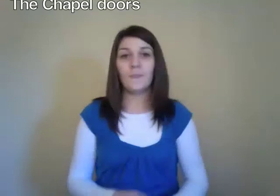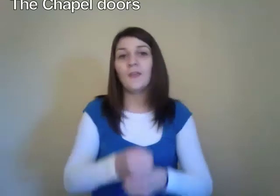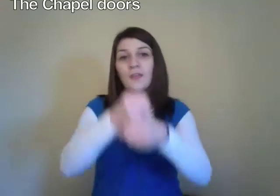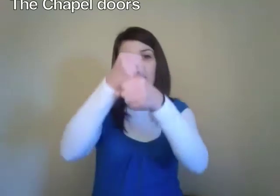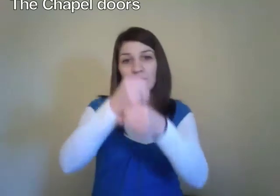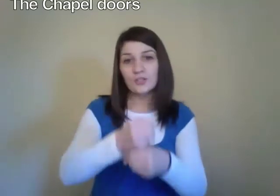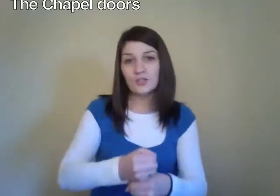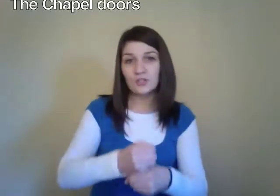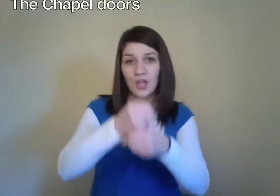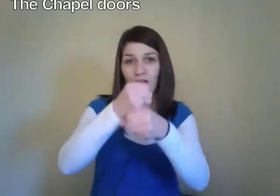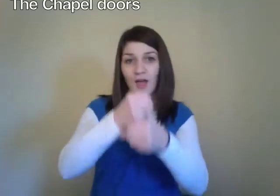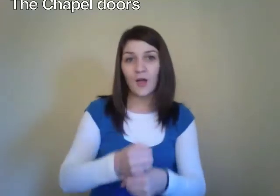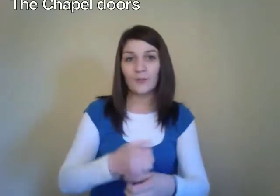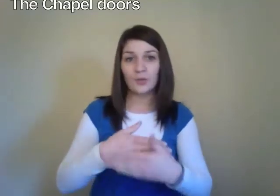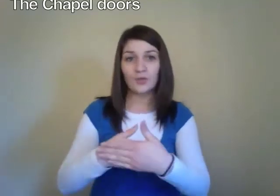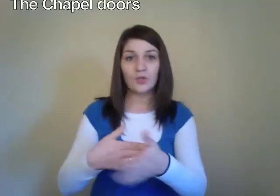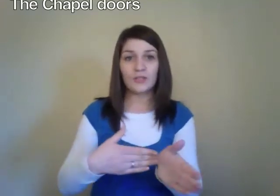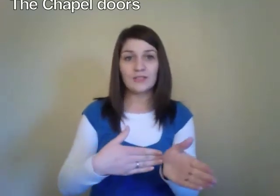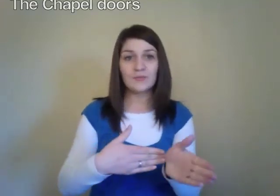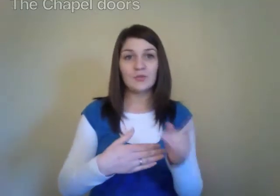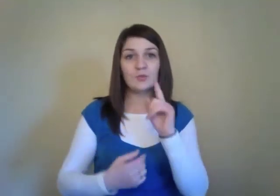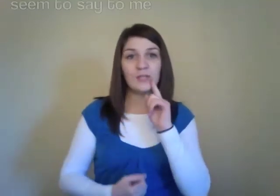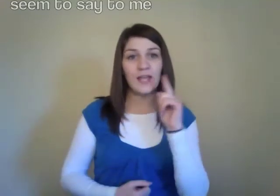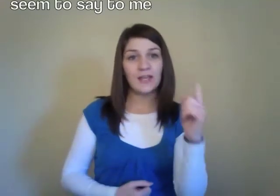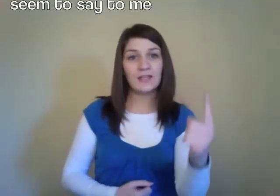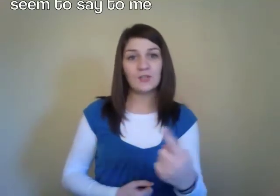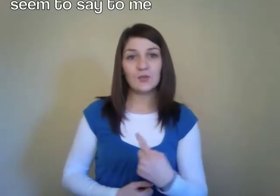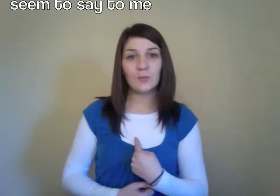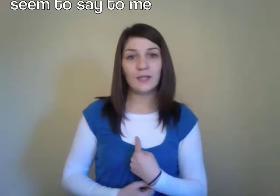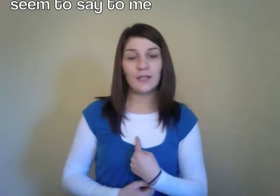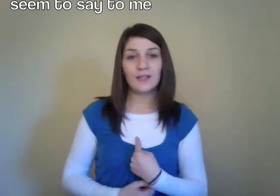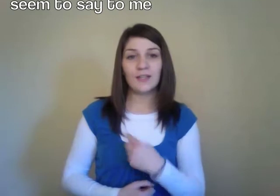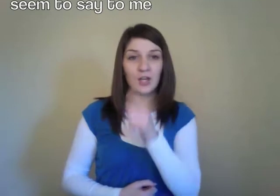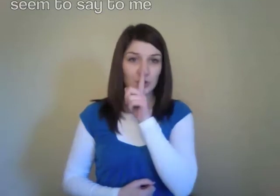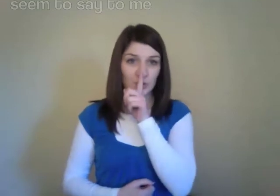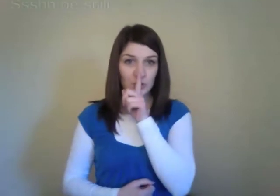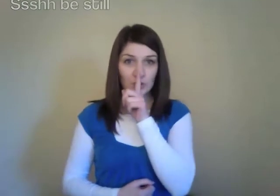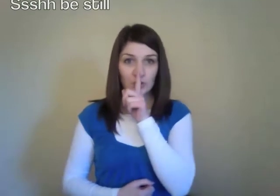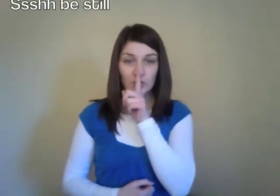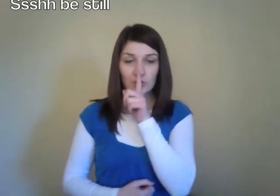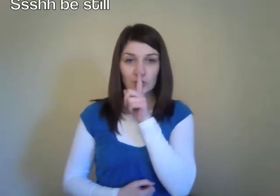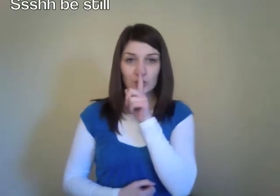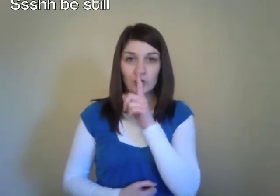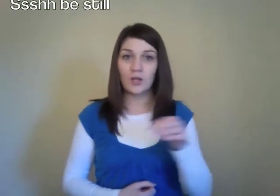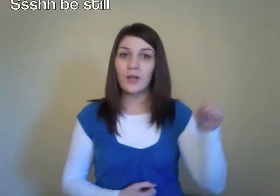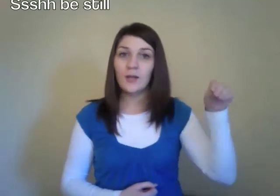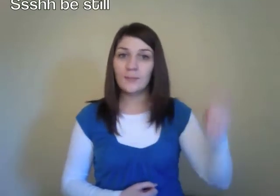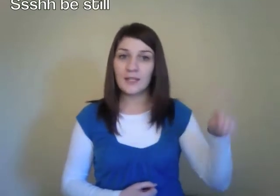The chapel doors seem to say to me, Keep me